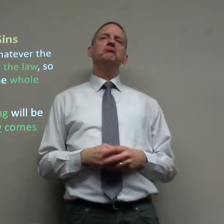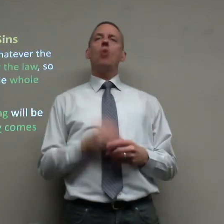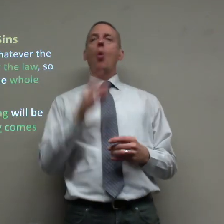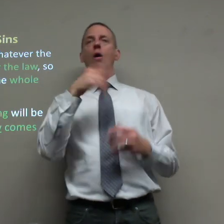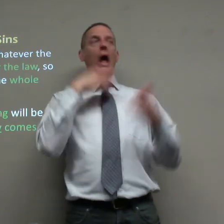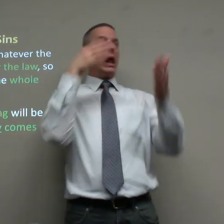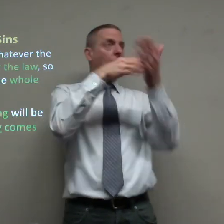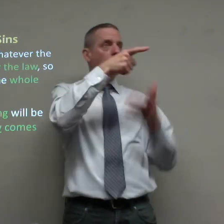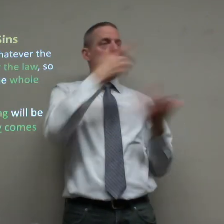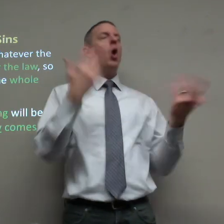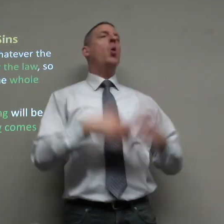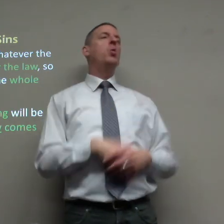We just continue to be sinners.